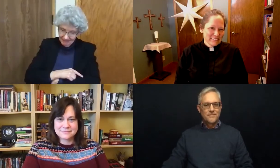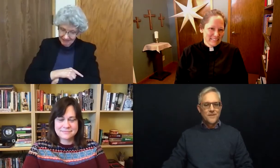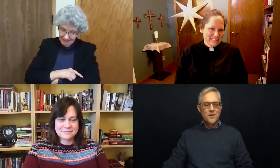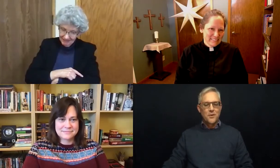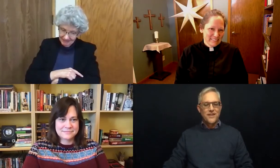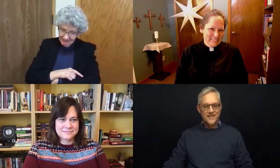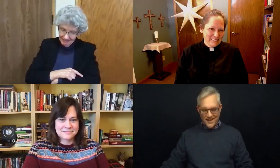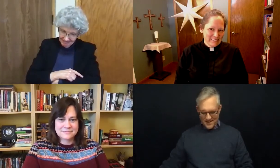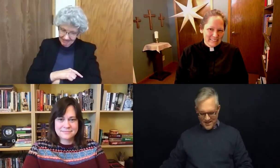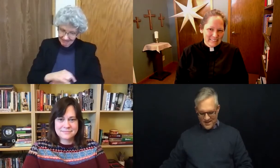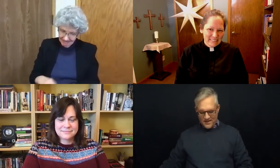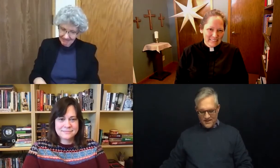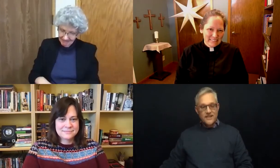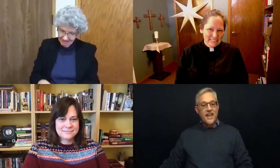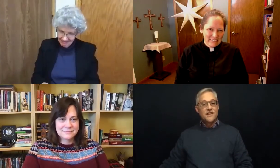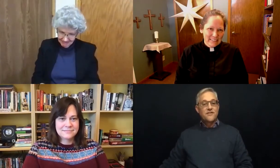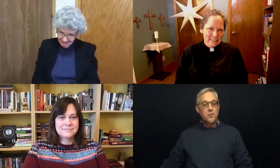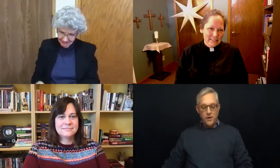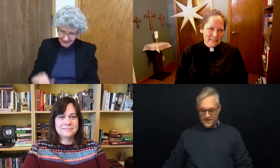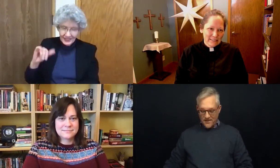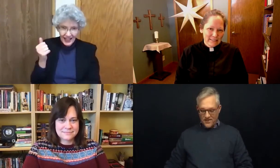Dorothy is saying, today is February 7th.